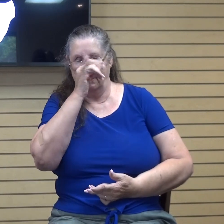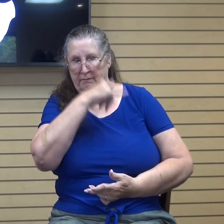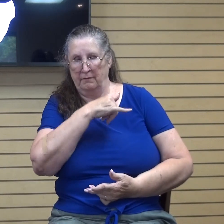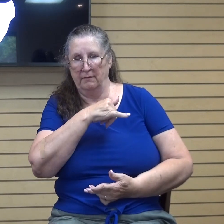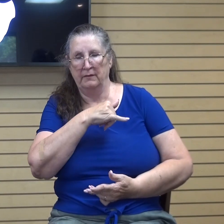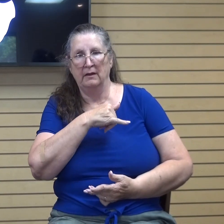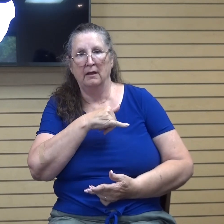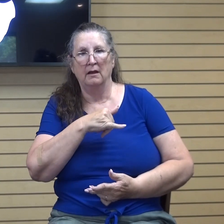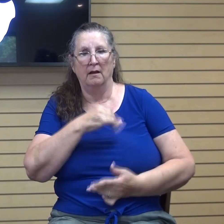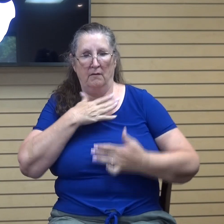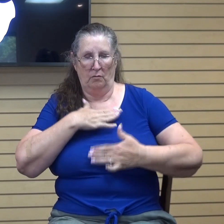of righteousness,